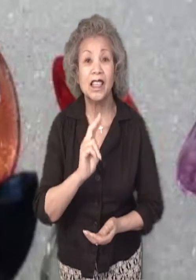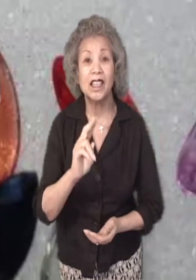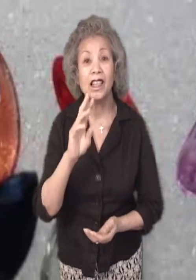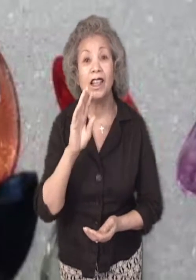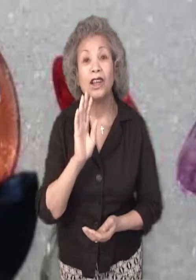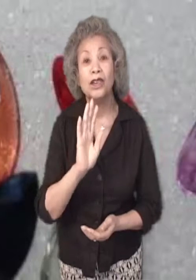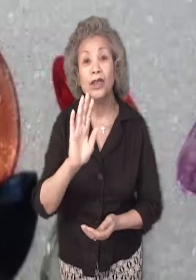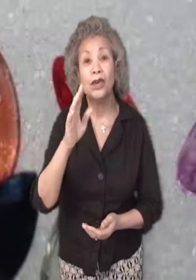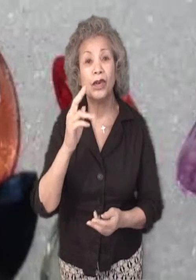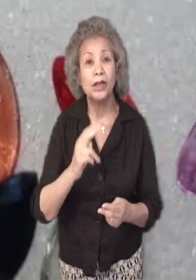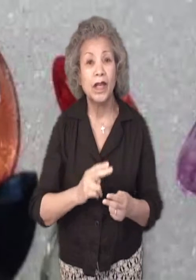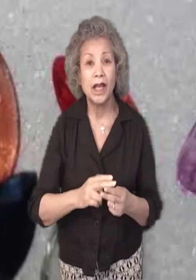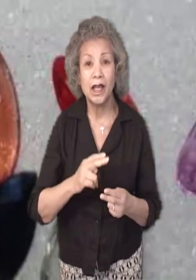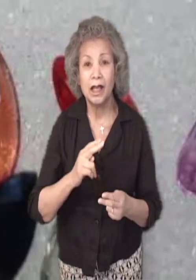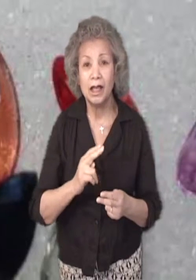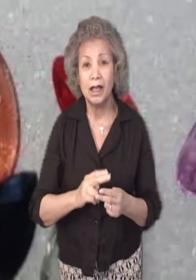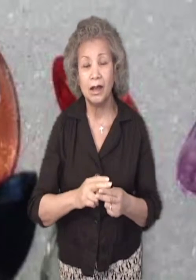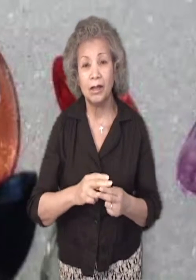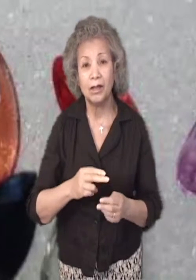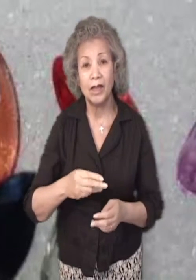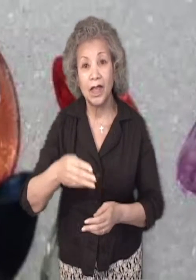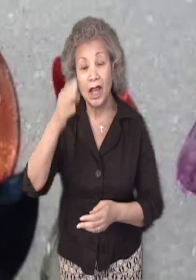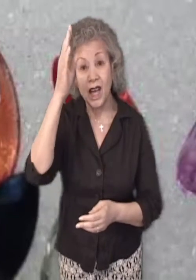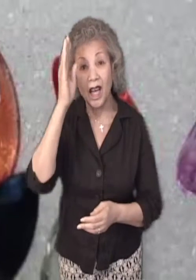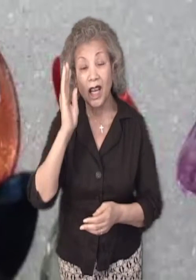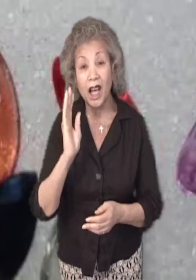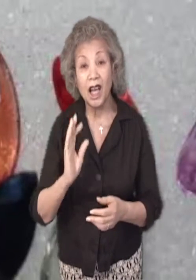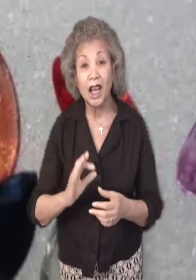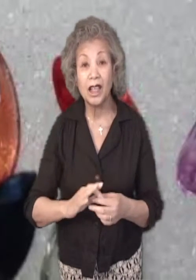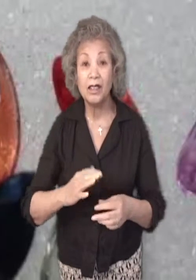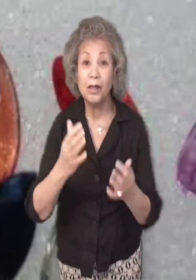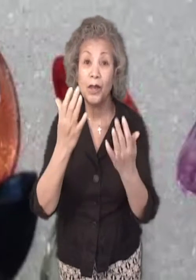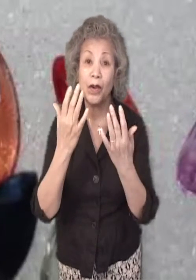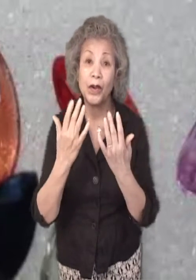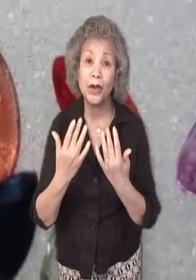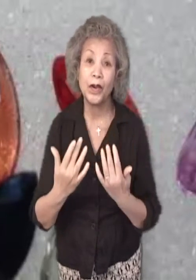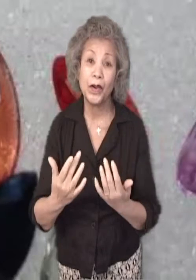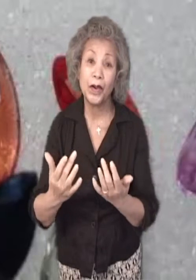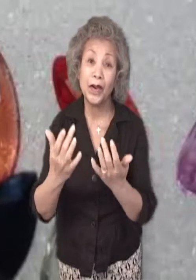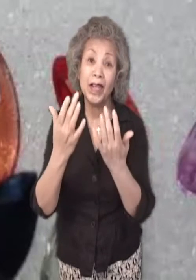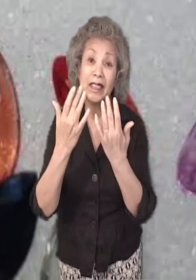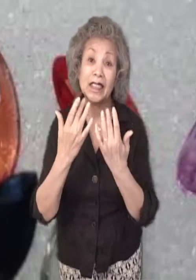your name. God of mercy,